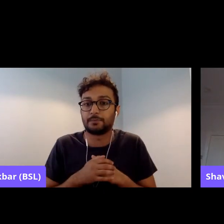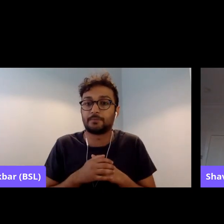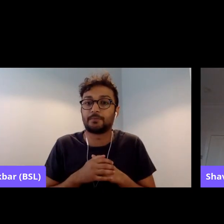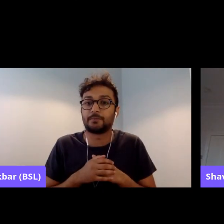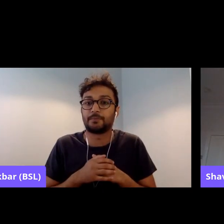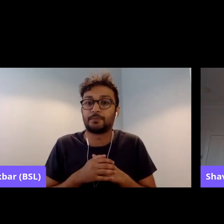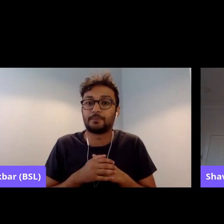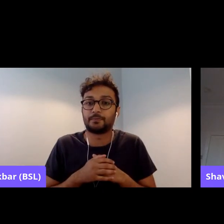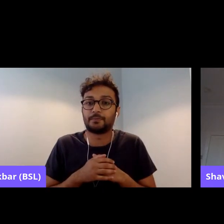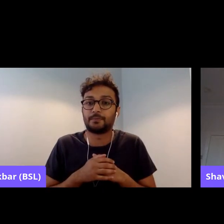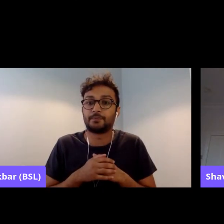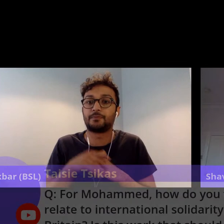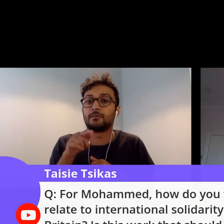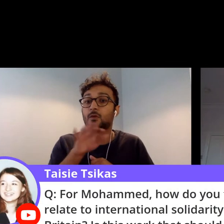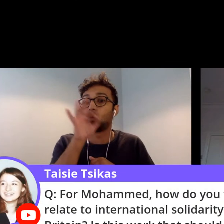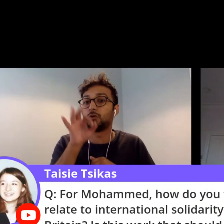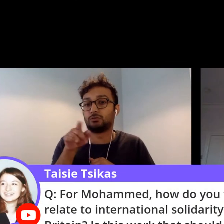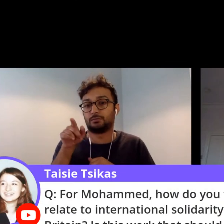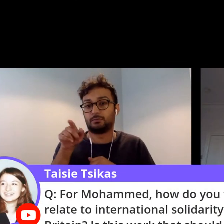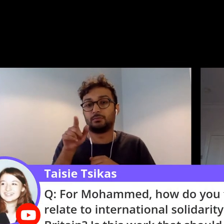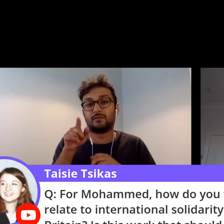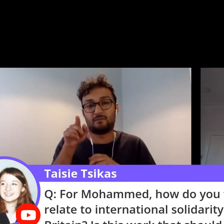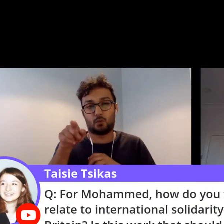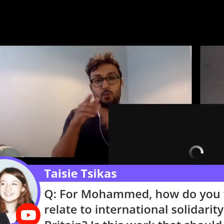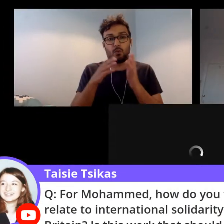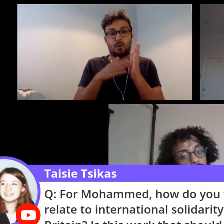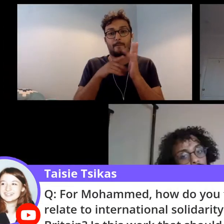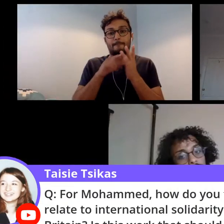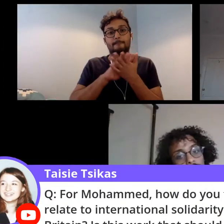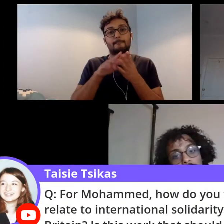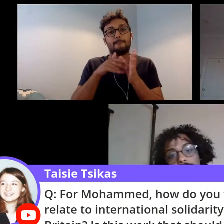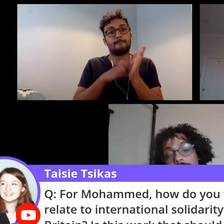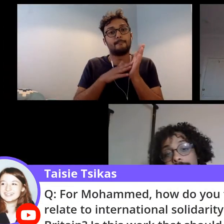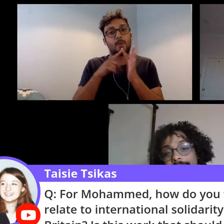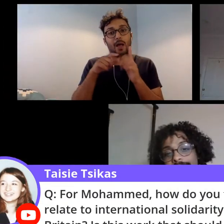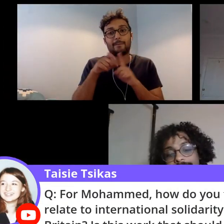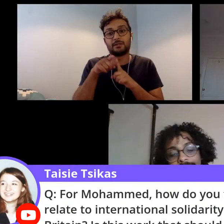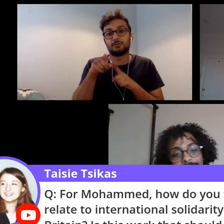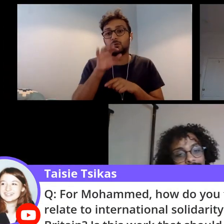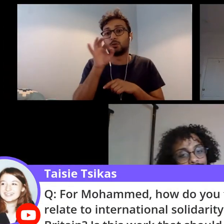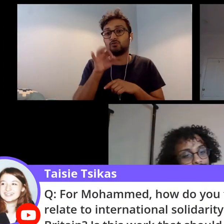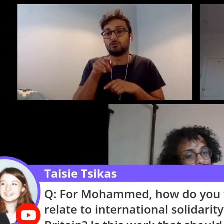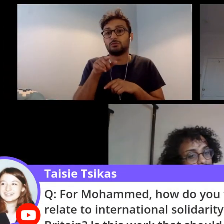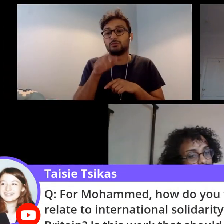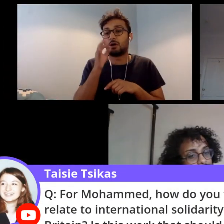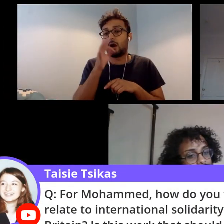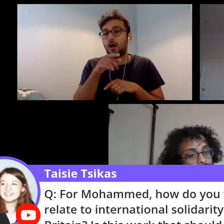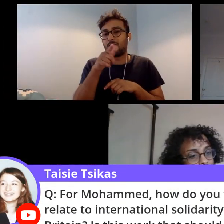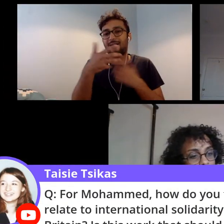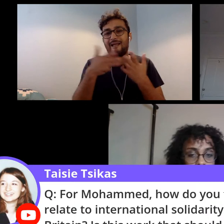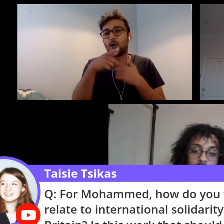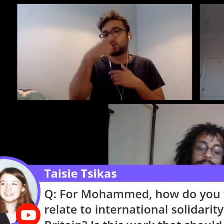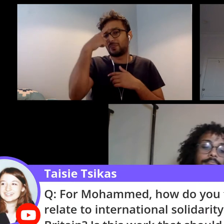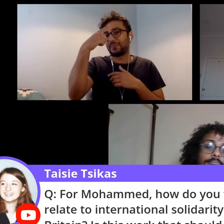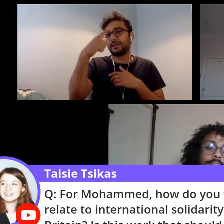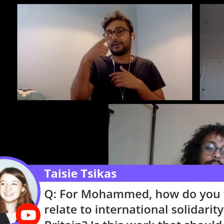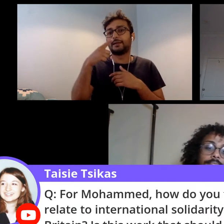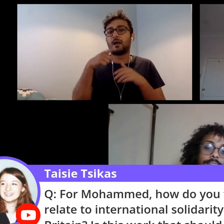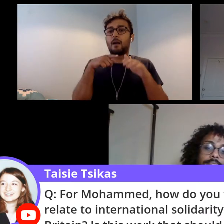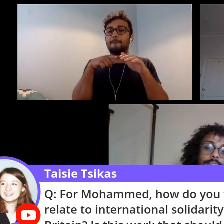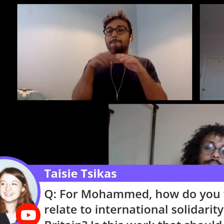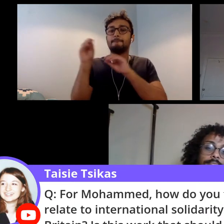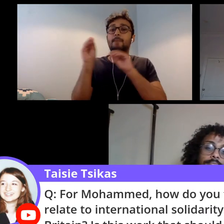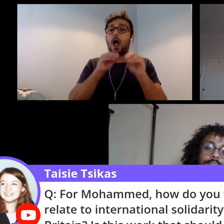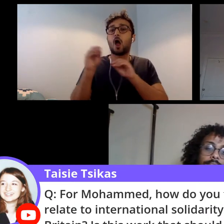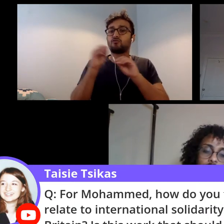It's a question for Mohammed about, and the question is, how do you think migrant solidarity can relate